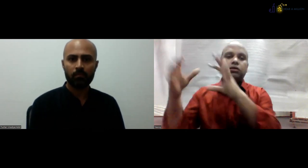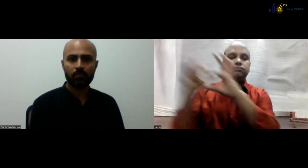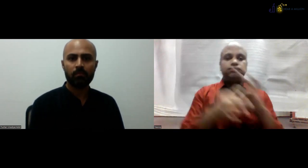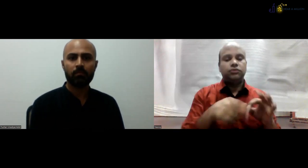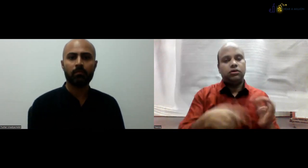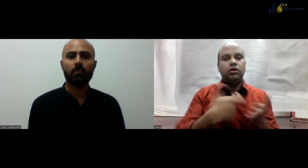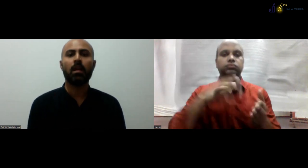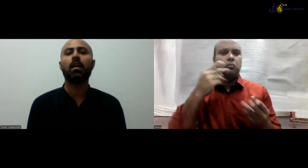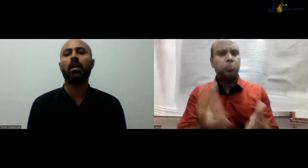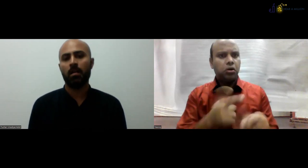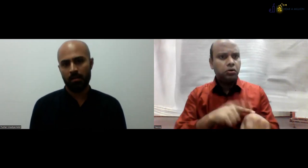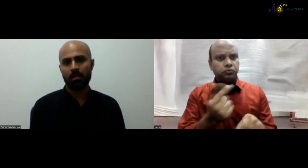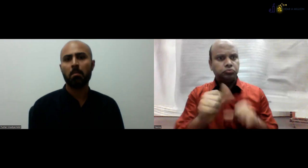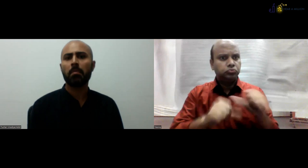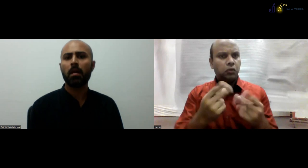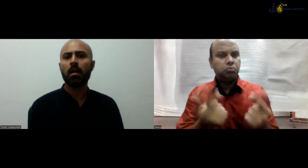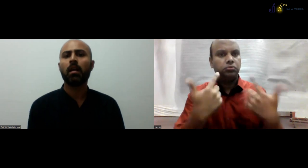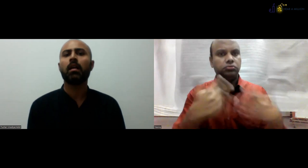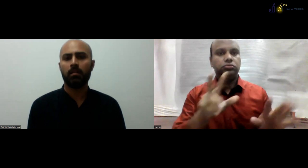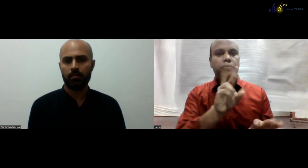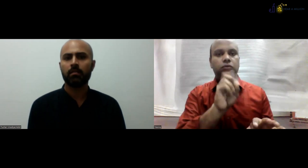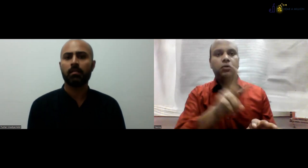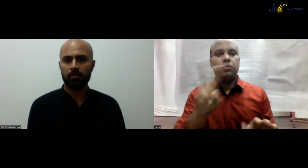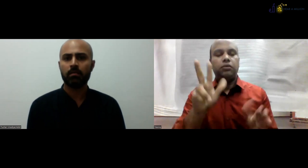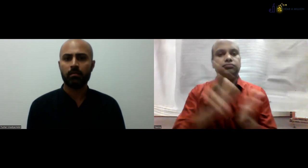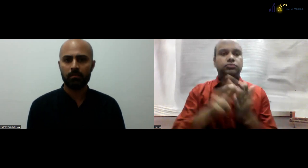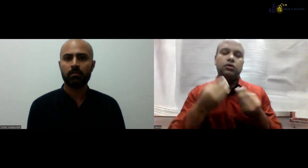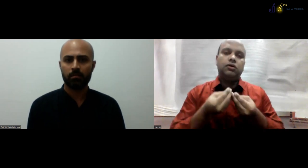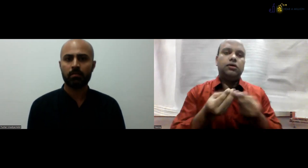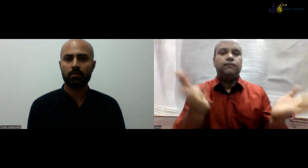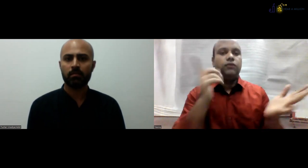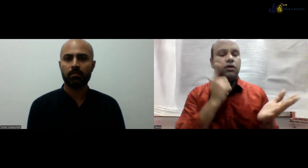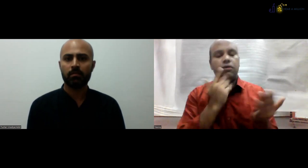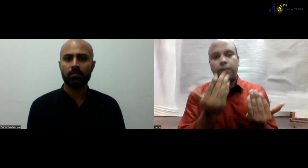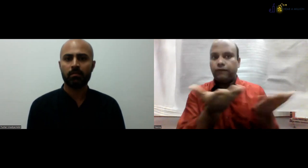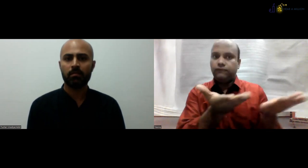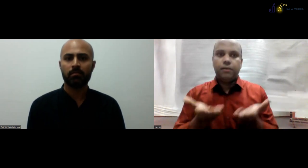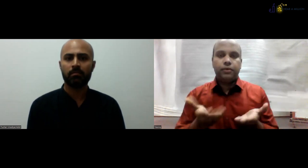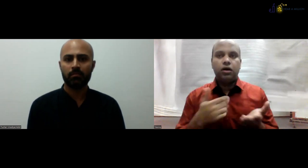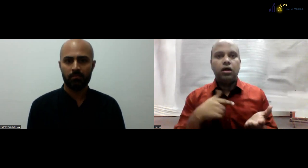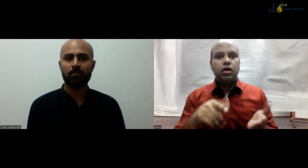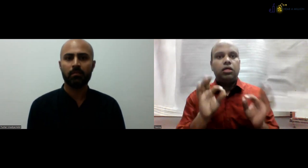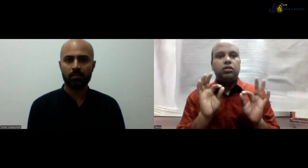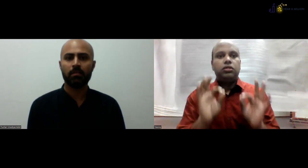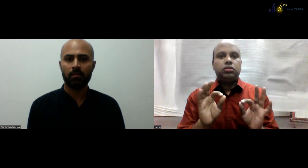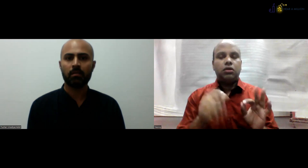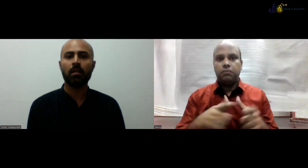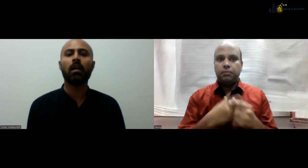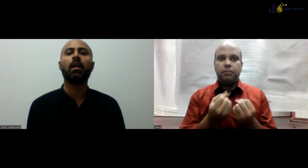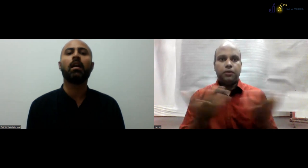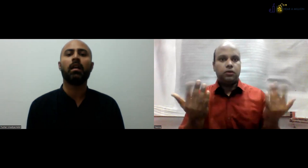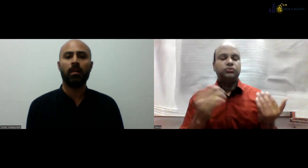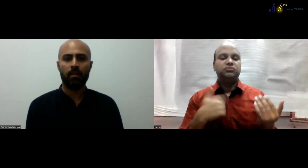So after 2021, when they approved it later on, then they have